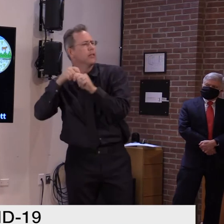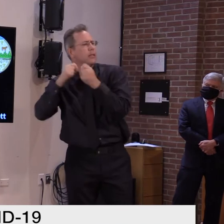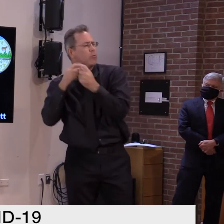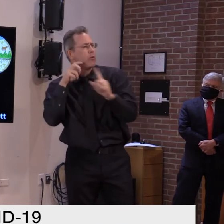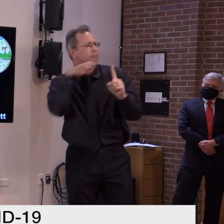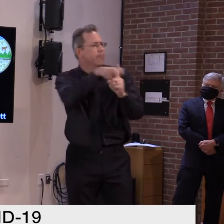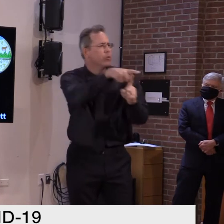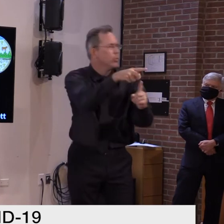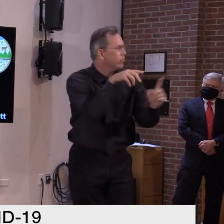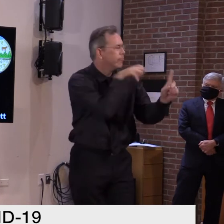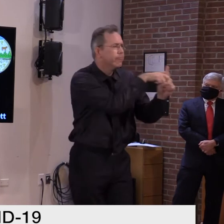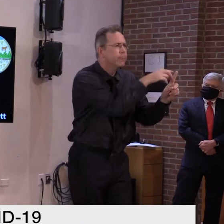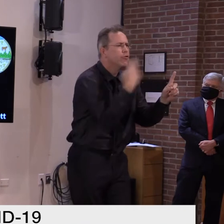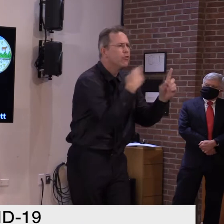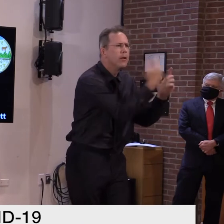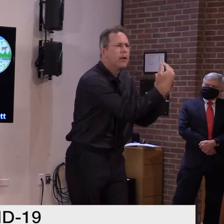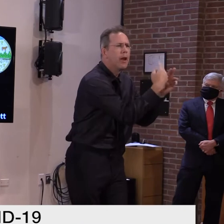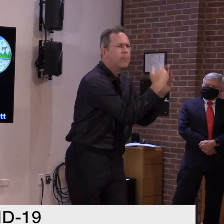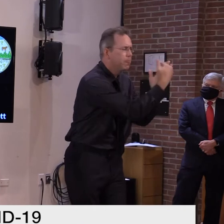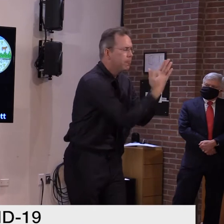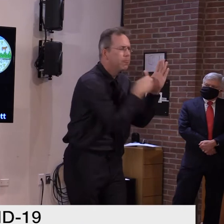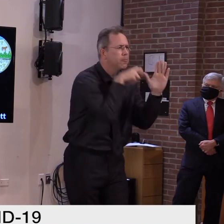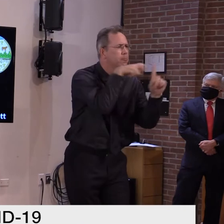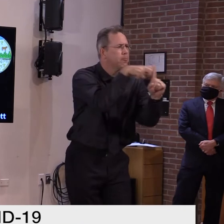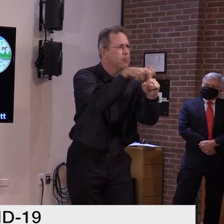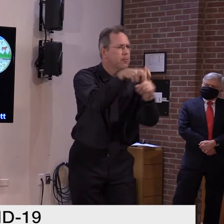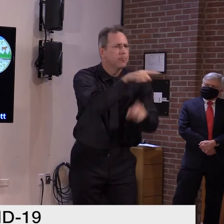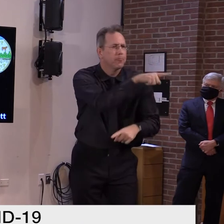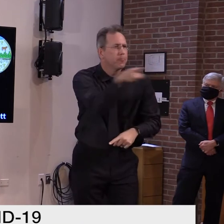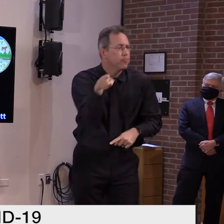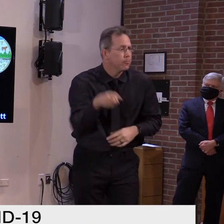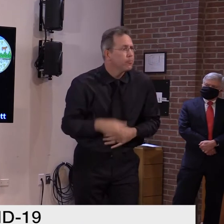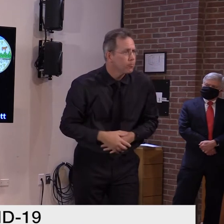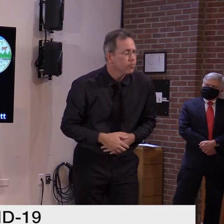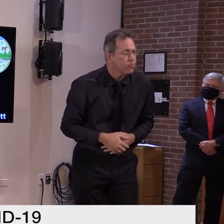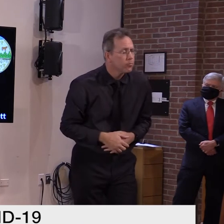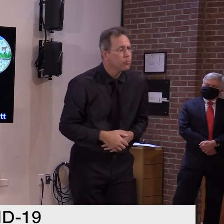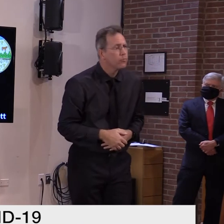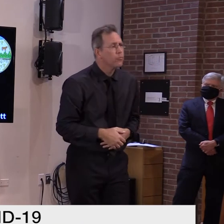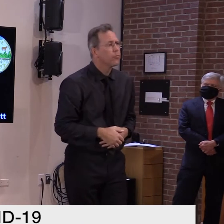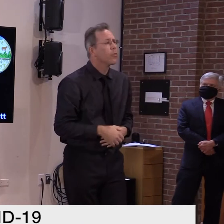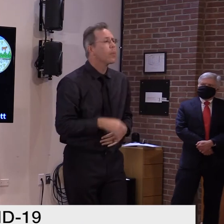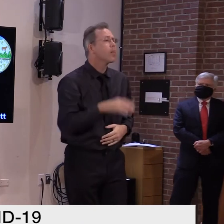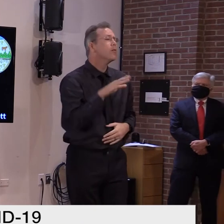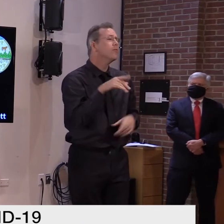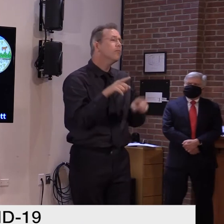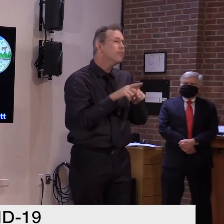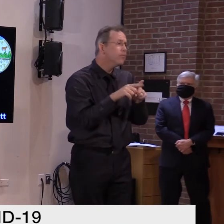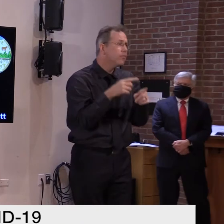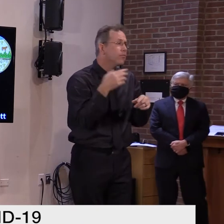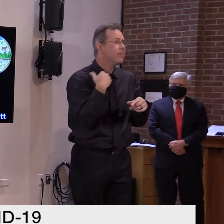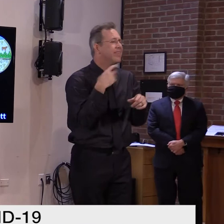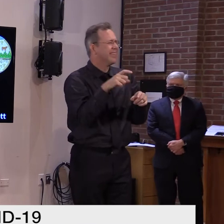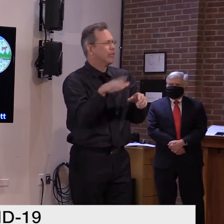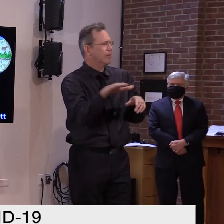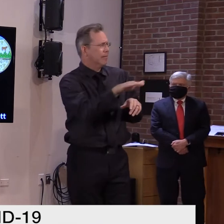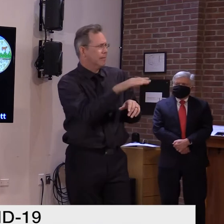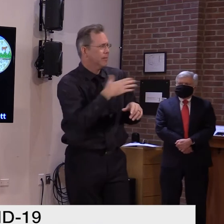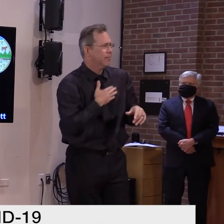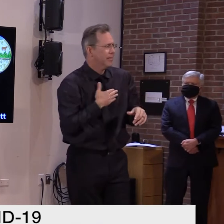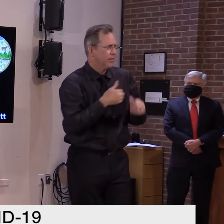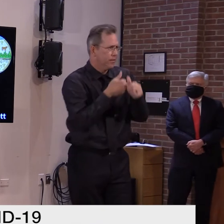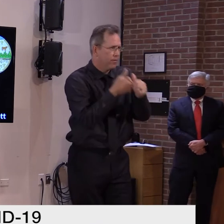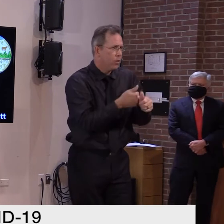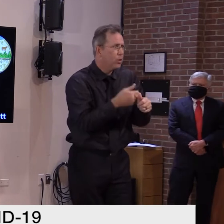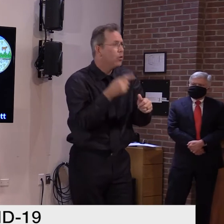We've also directed, we're going to be directing Vermonters to comply with requests made by